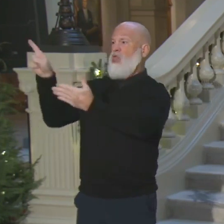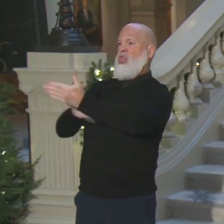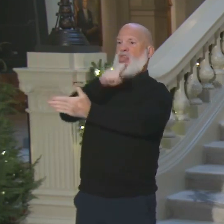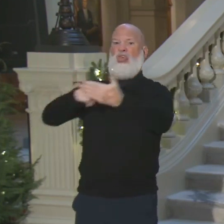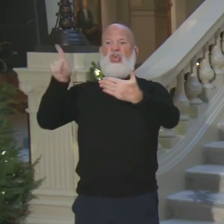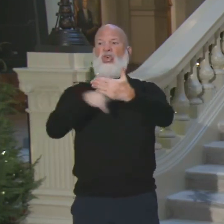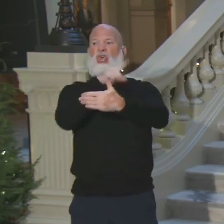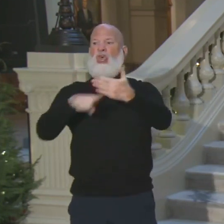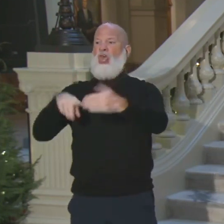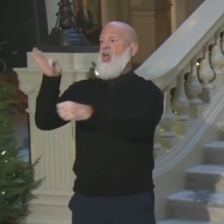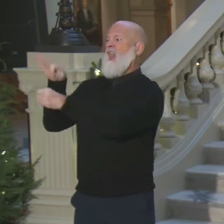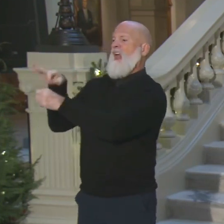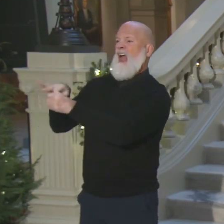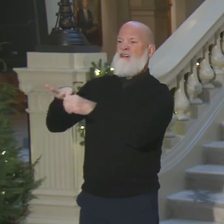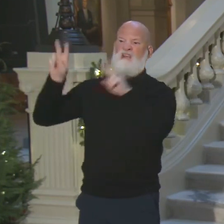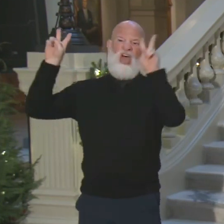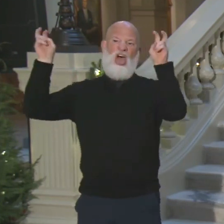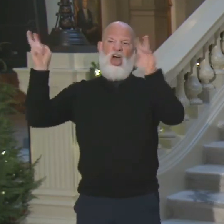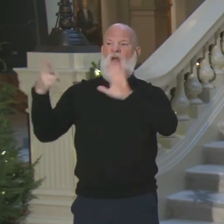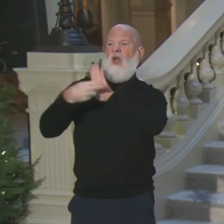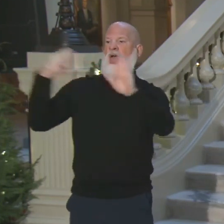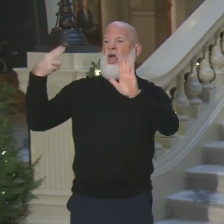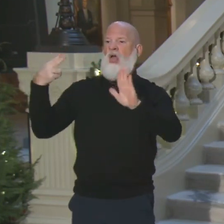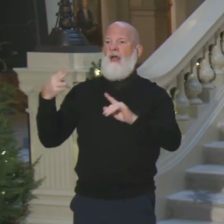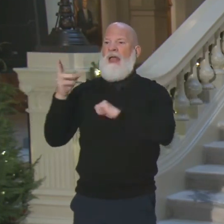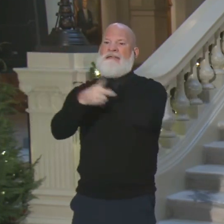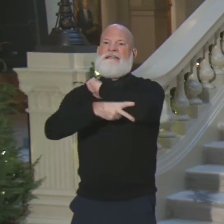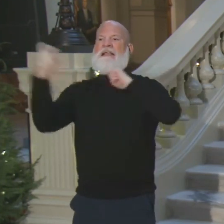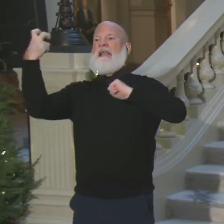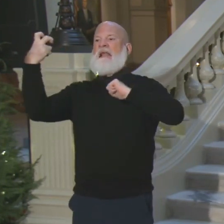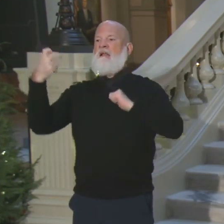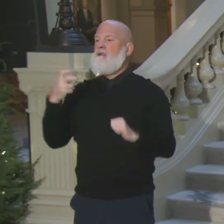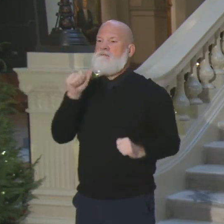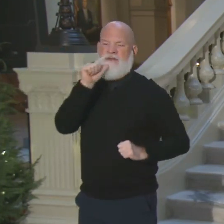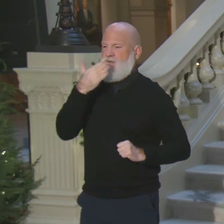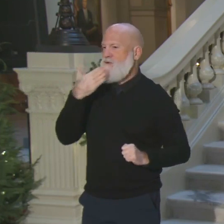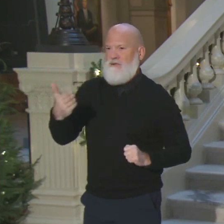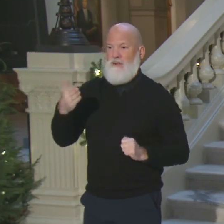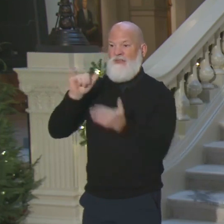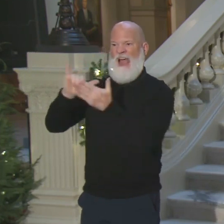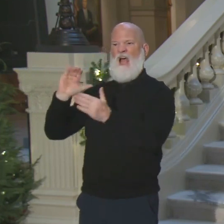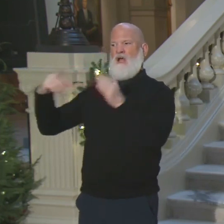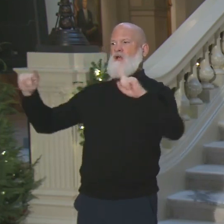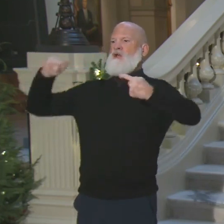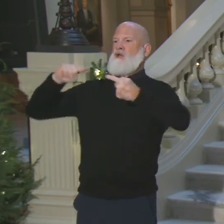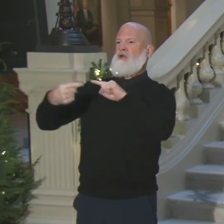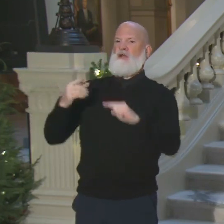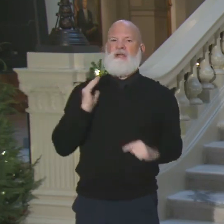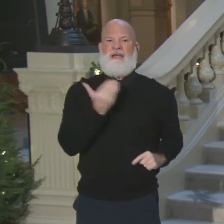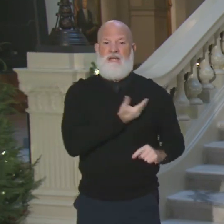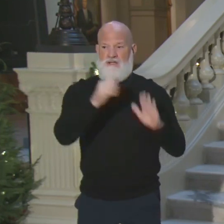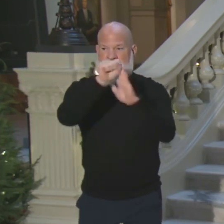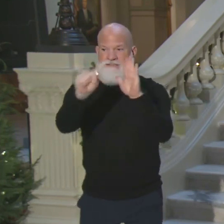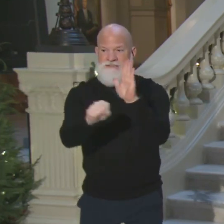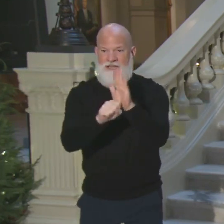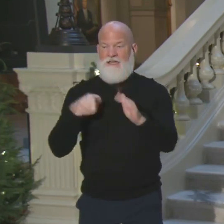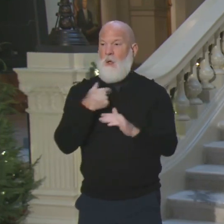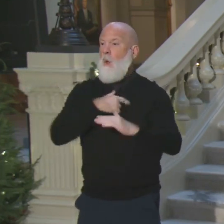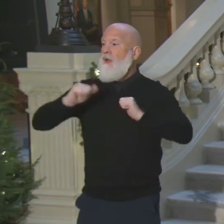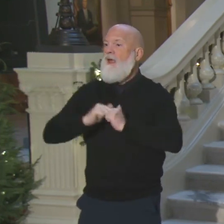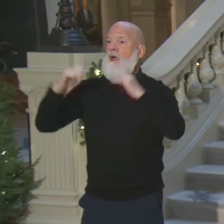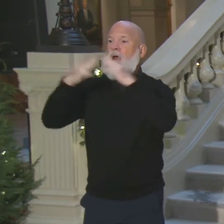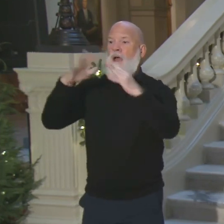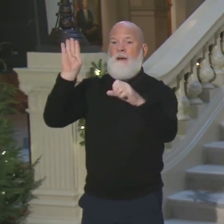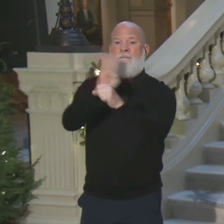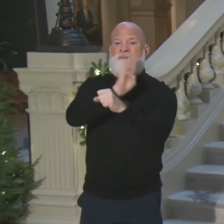I started my business and built it from the ground up. I've employed hundreds and hundreds of Georgians, men and women,